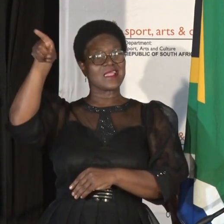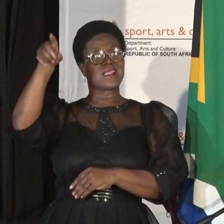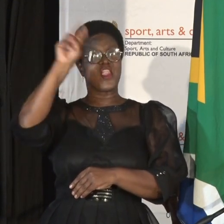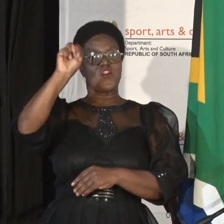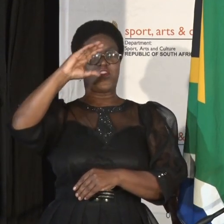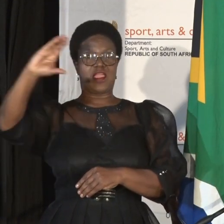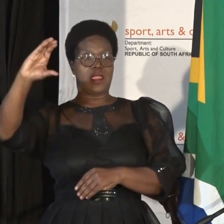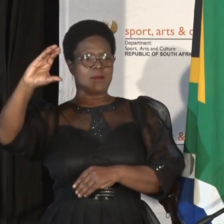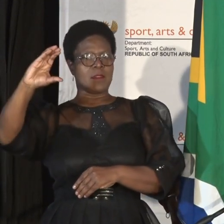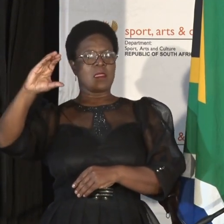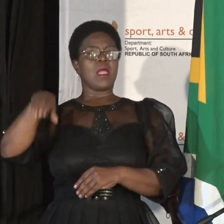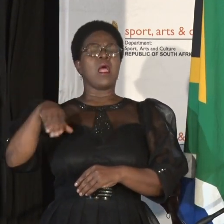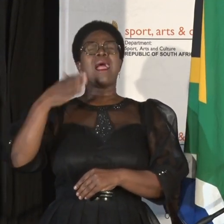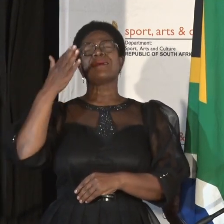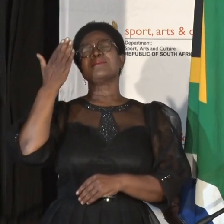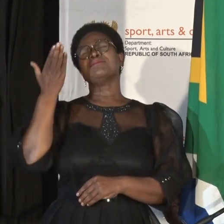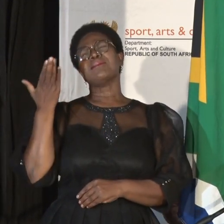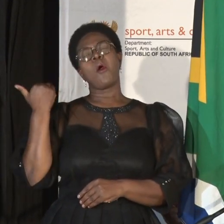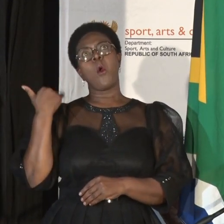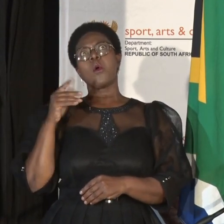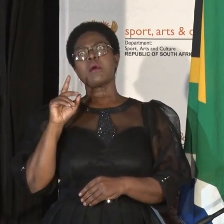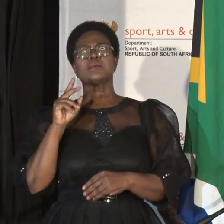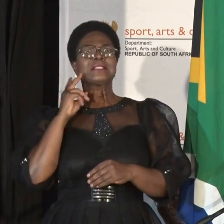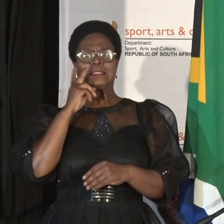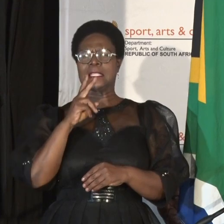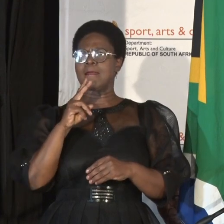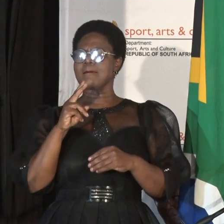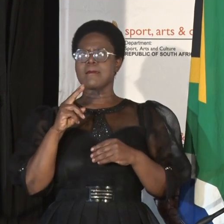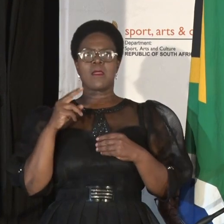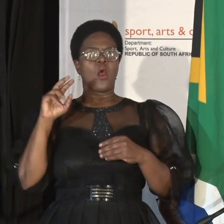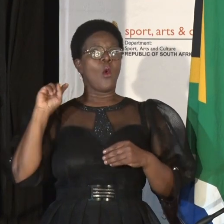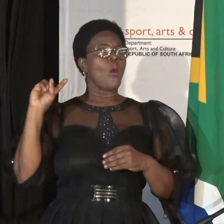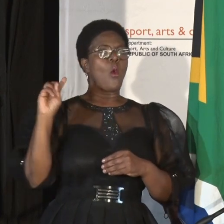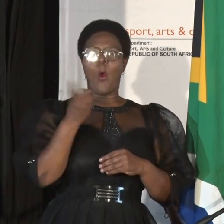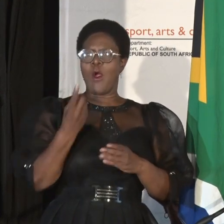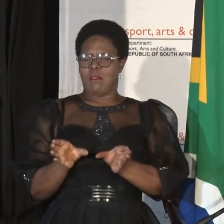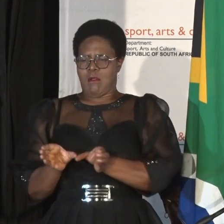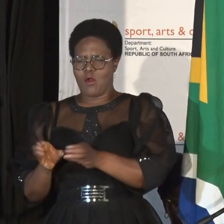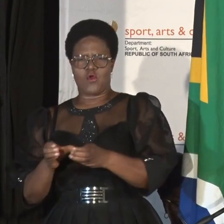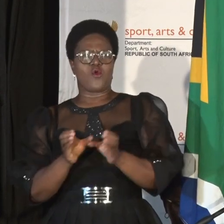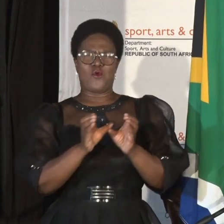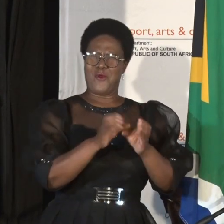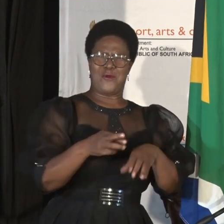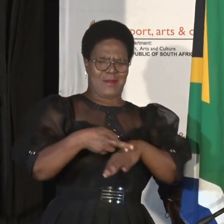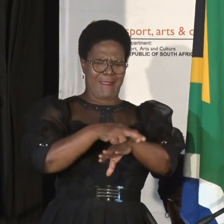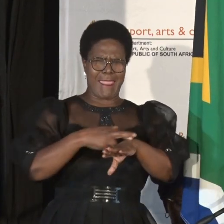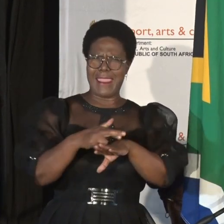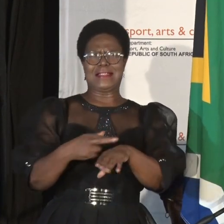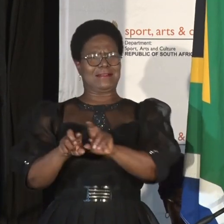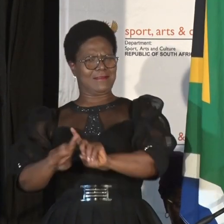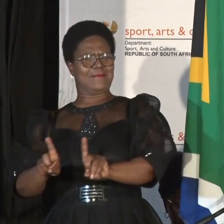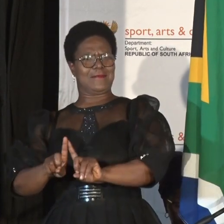It was after the longest time that we have seen almost all South African groups, race, color, and creed